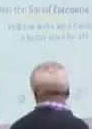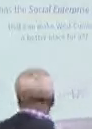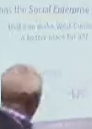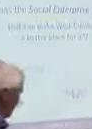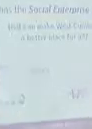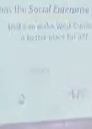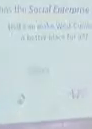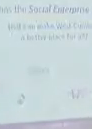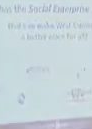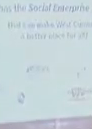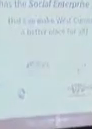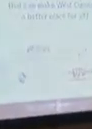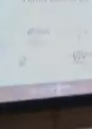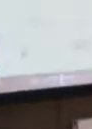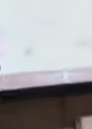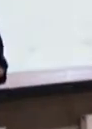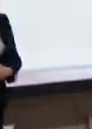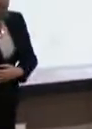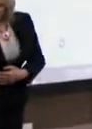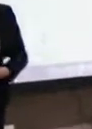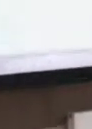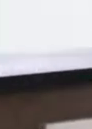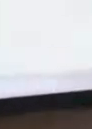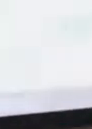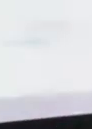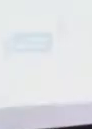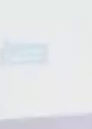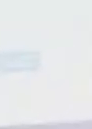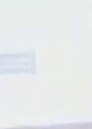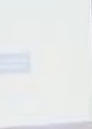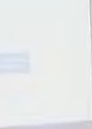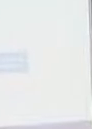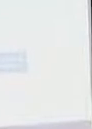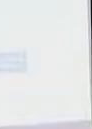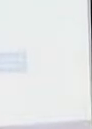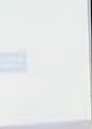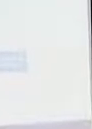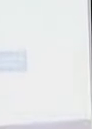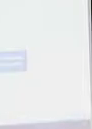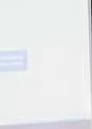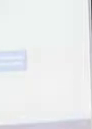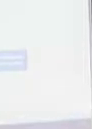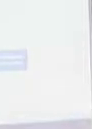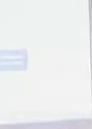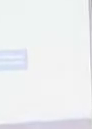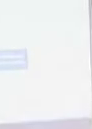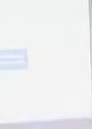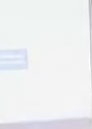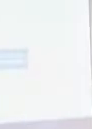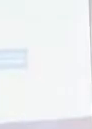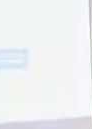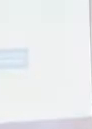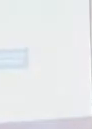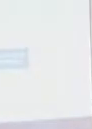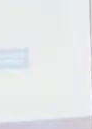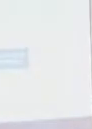Thank very much. A warm welcome